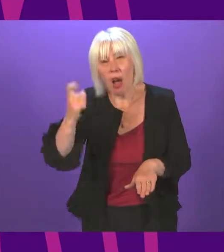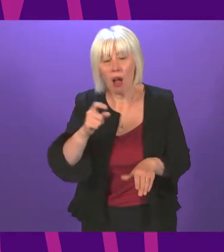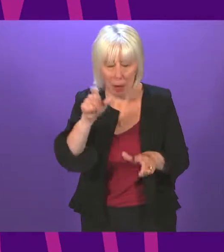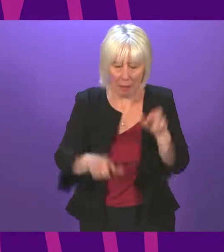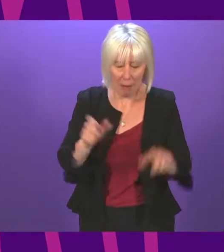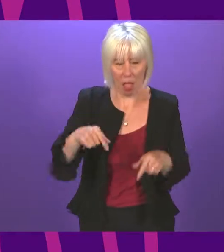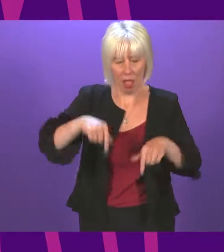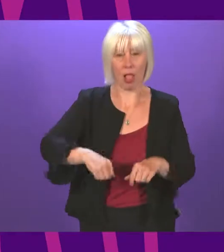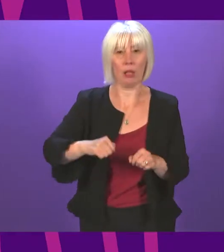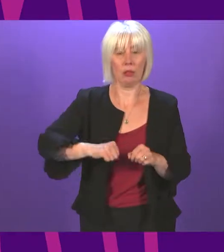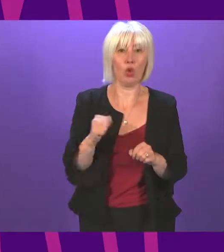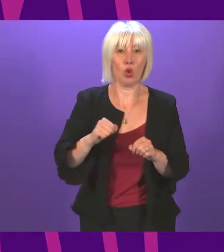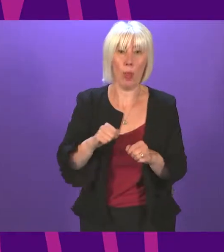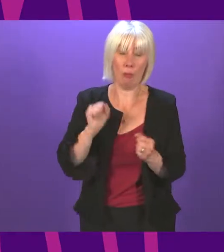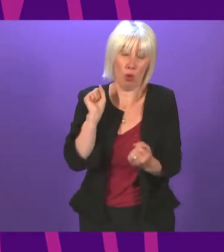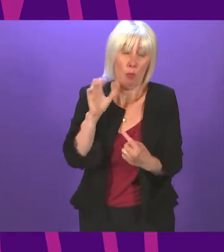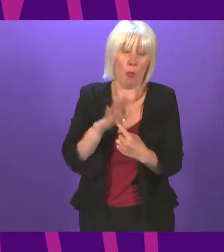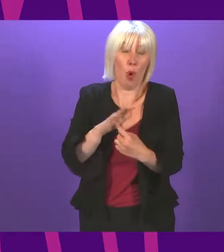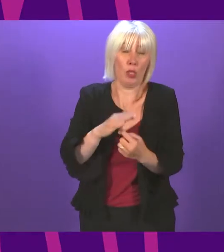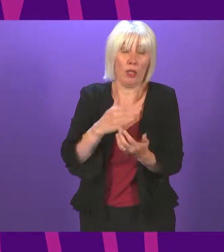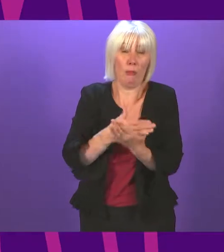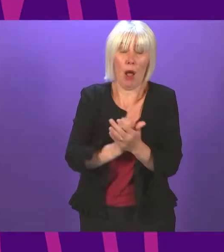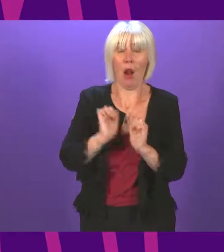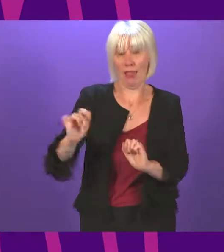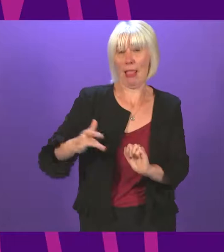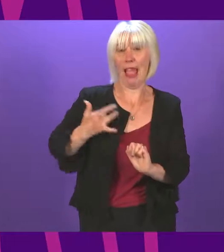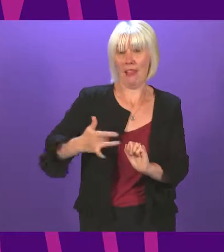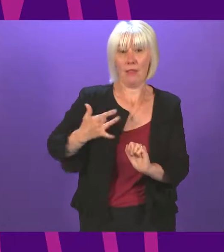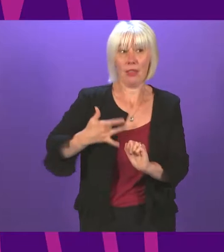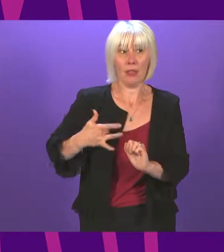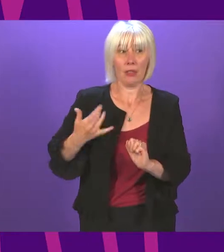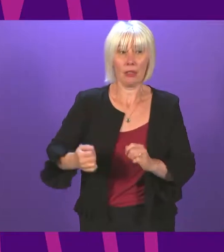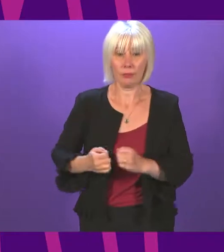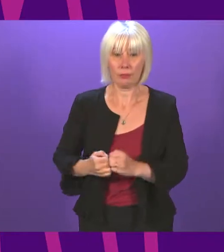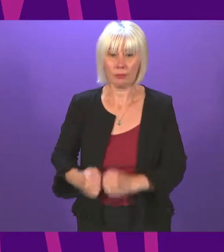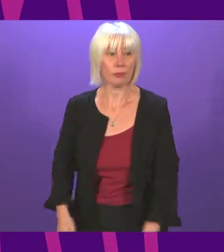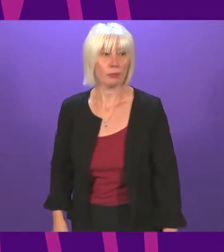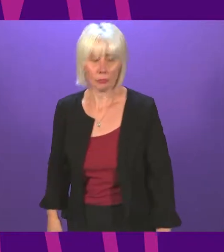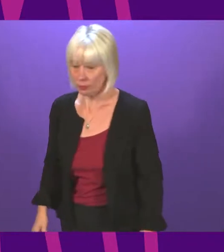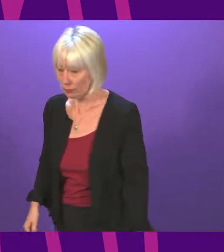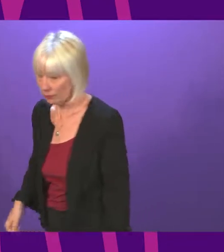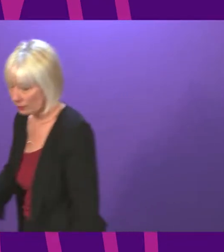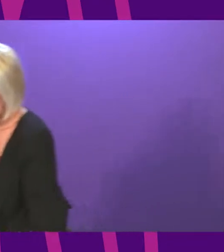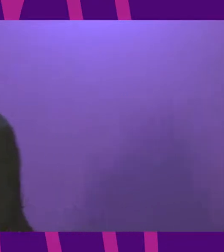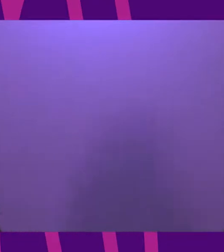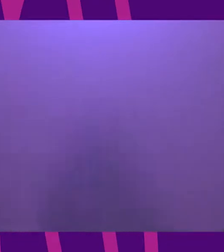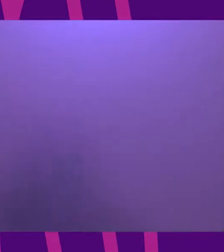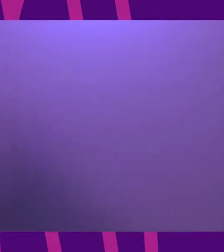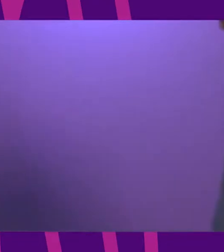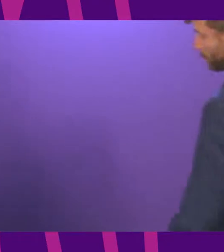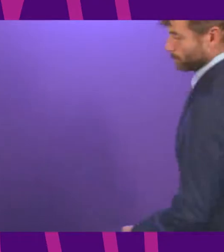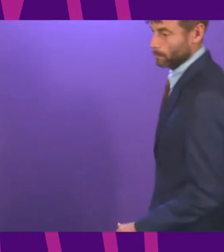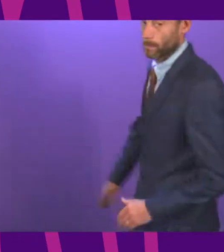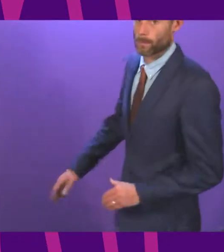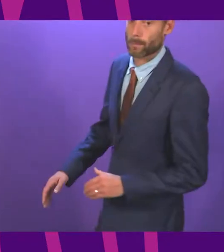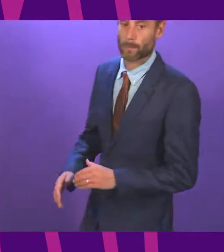at the most critical time in their lives. And of course, Alex Cole-Hamilton. I very grateful